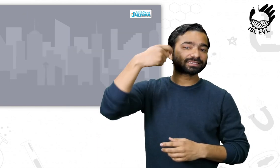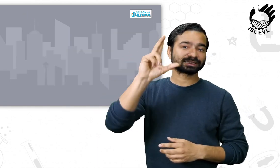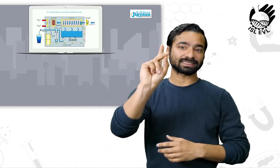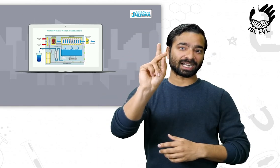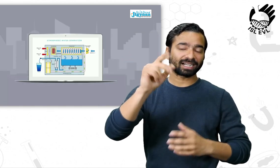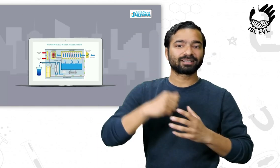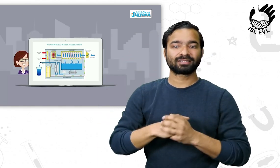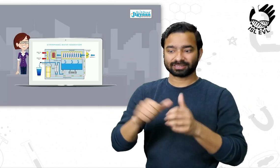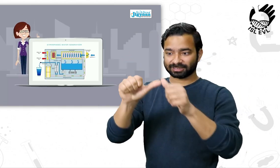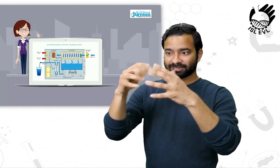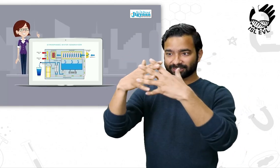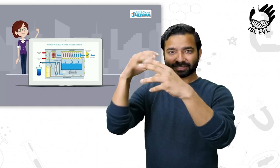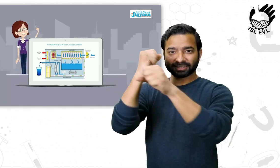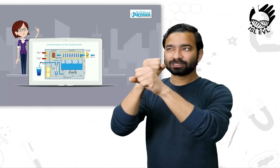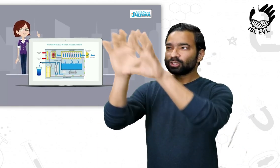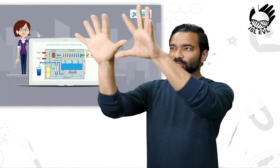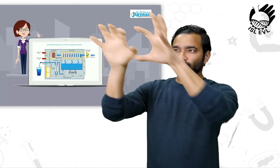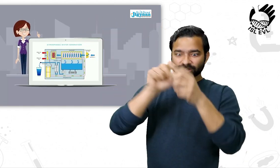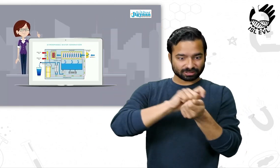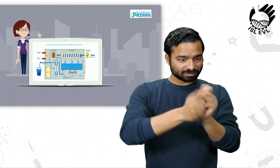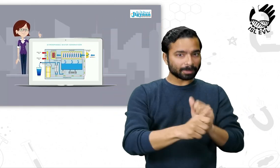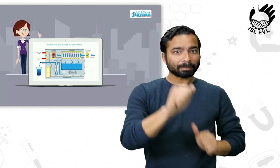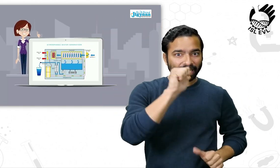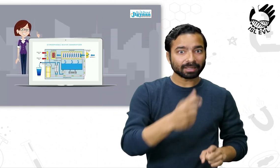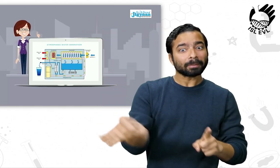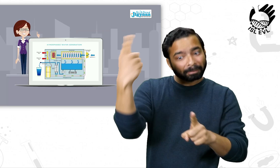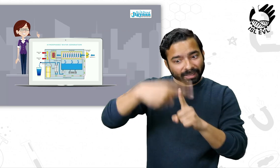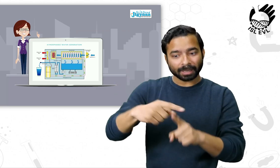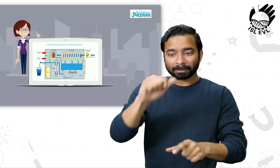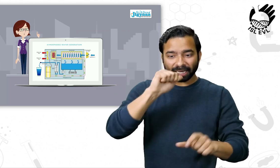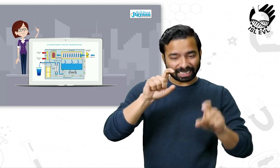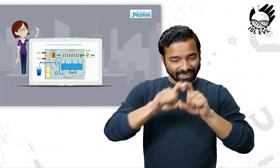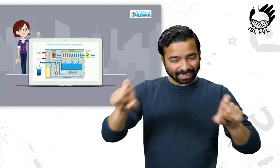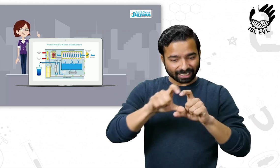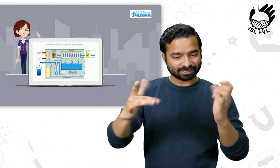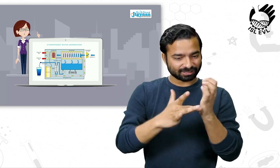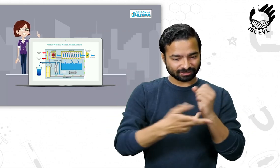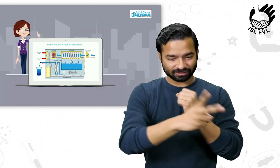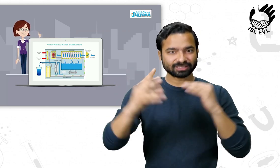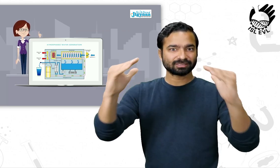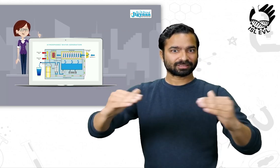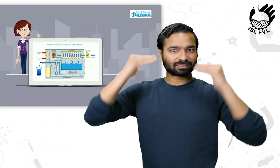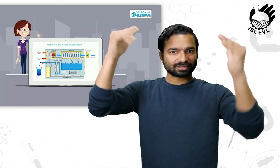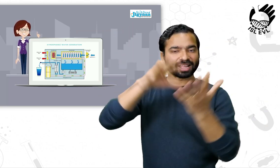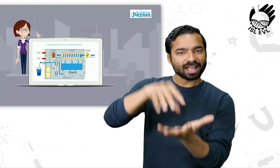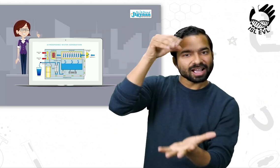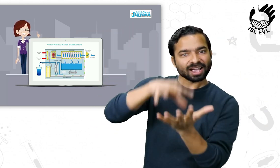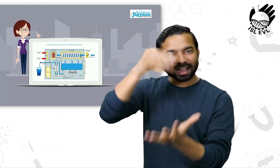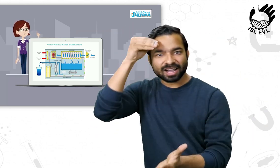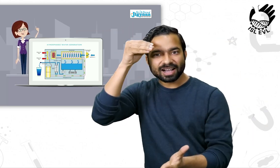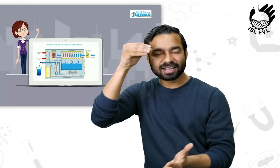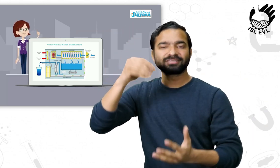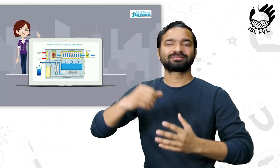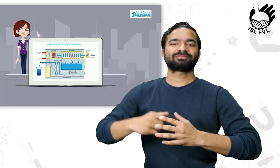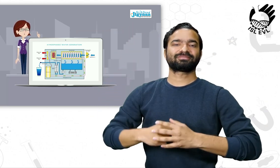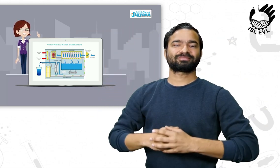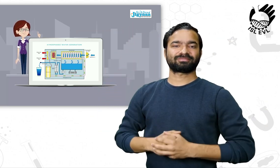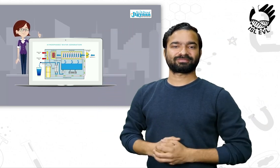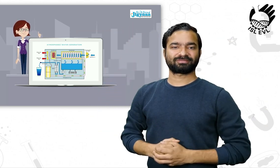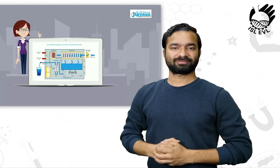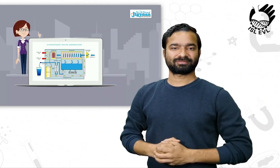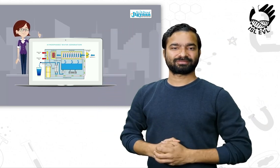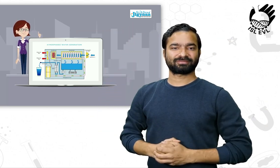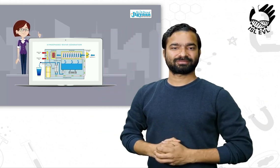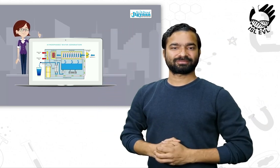In the second part, we will learn about atmospheric water generation and other water purification technologies.